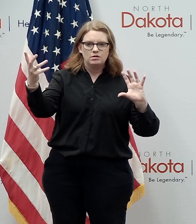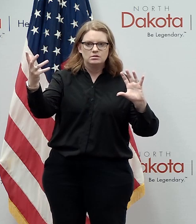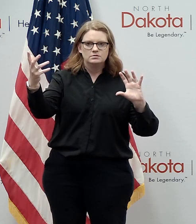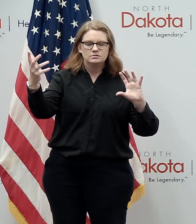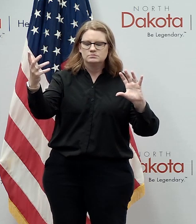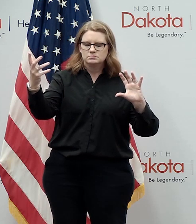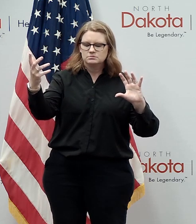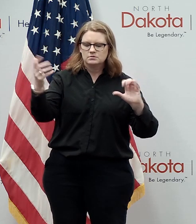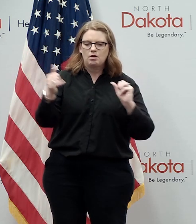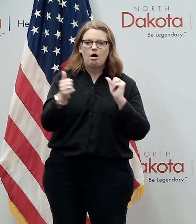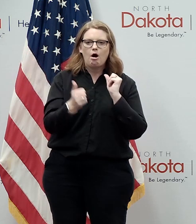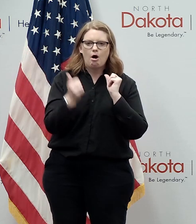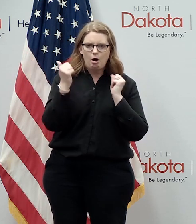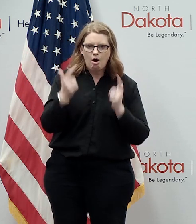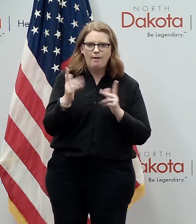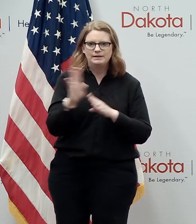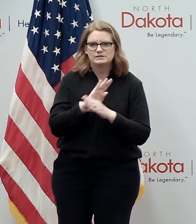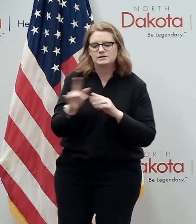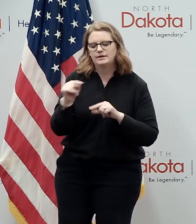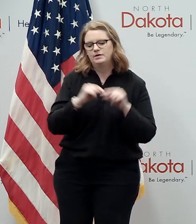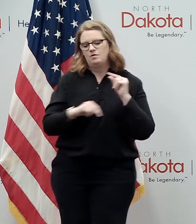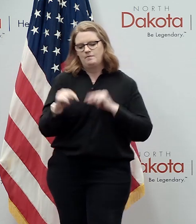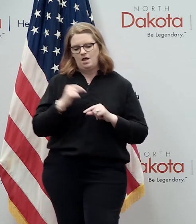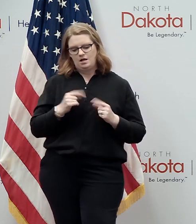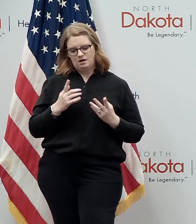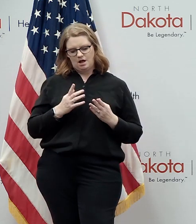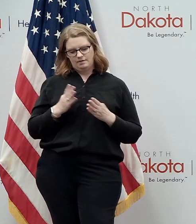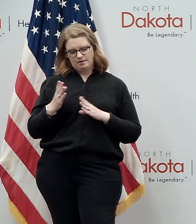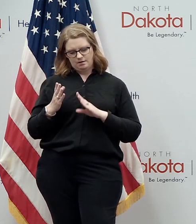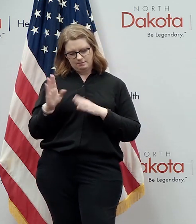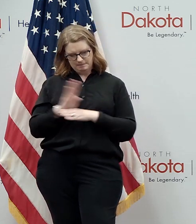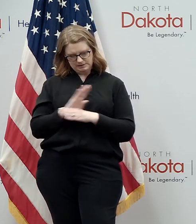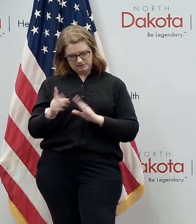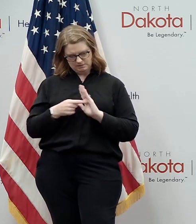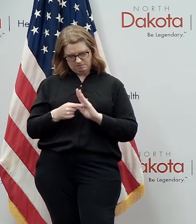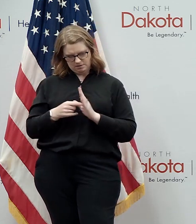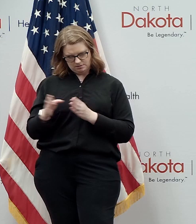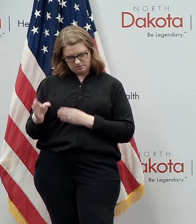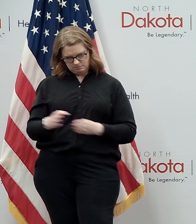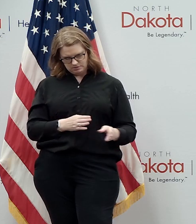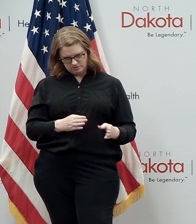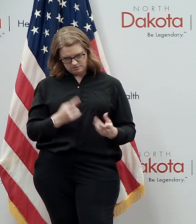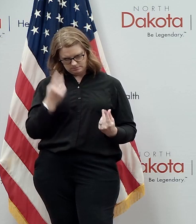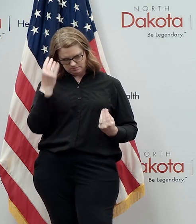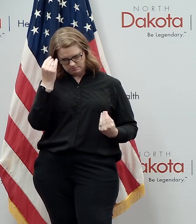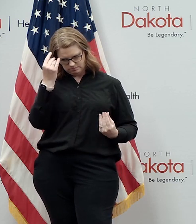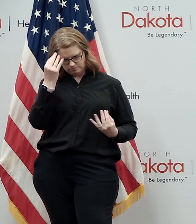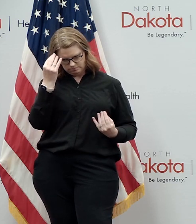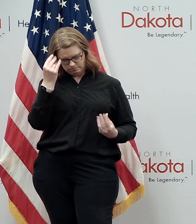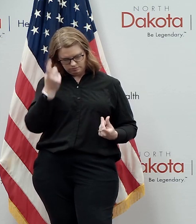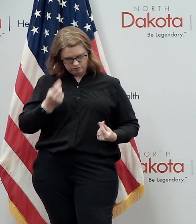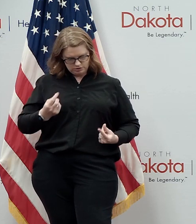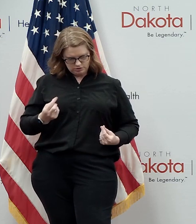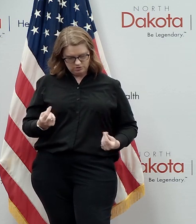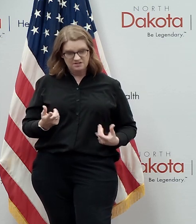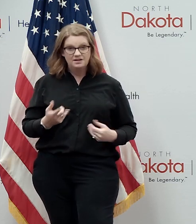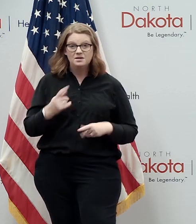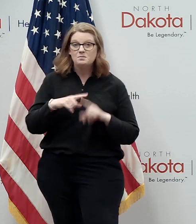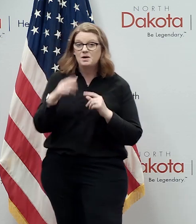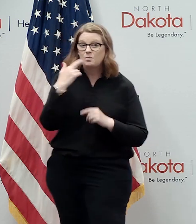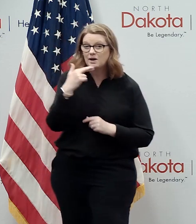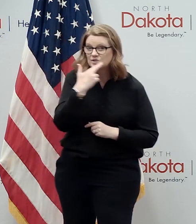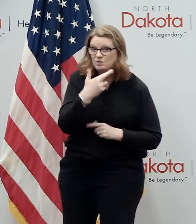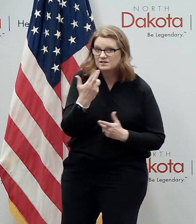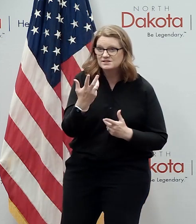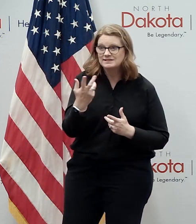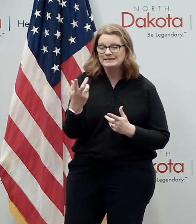and change some of their operating procedures and their business models you know restaurants is a difficult one i'm sure scott you know that if you just look statistically